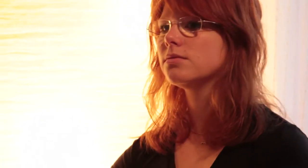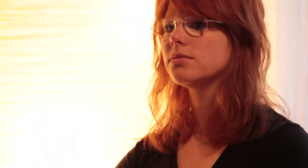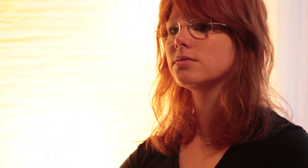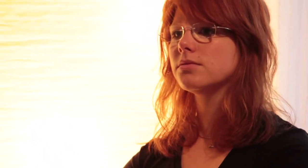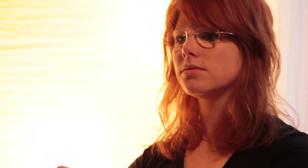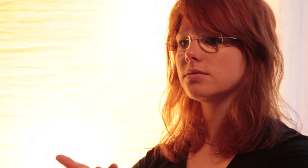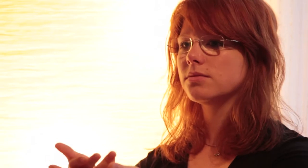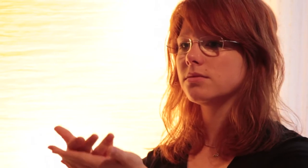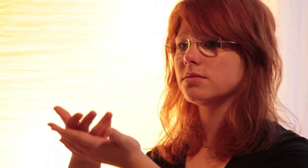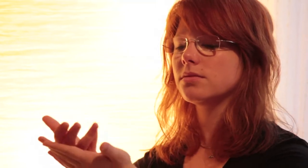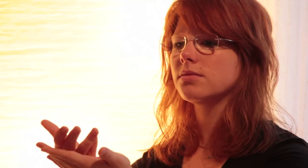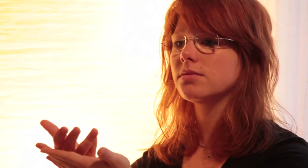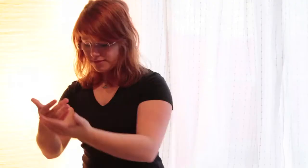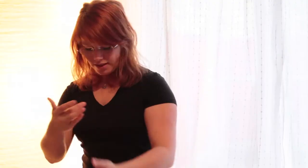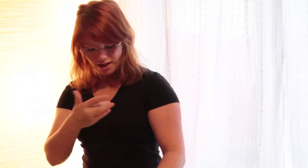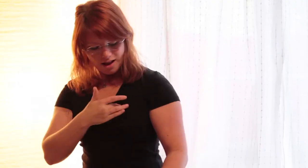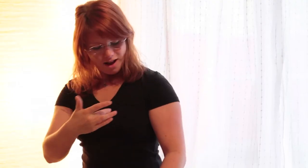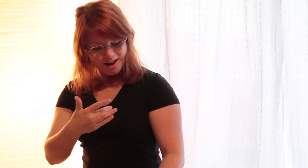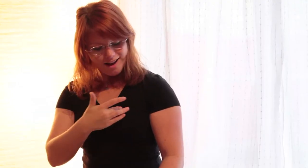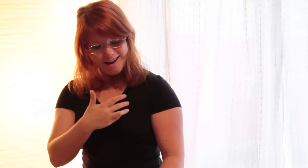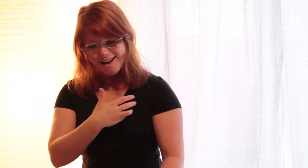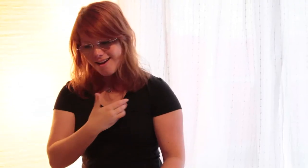You steal my heart